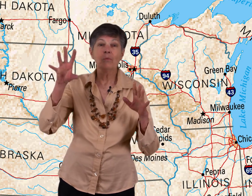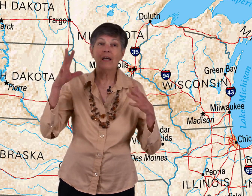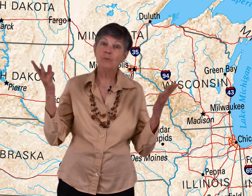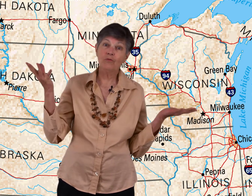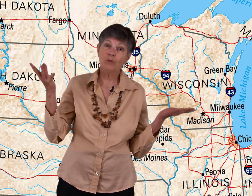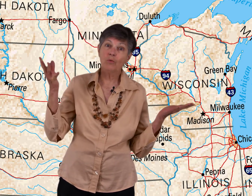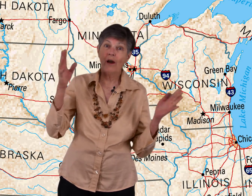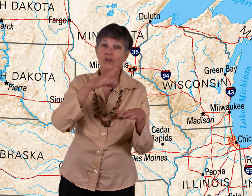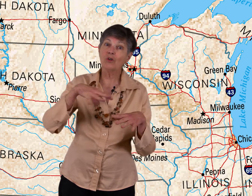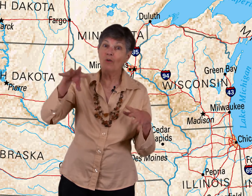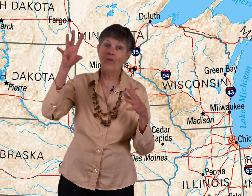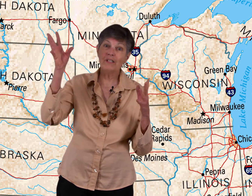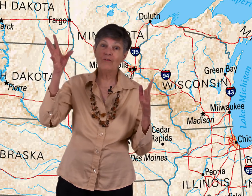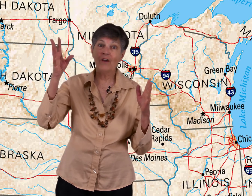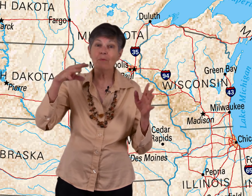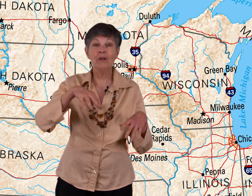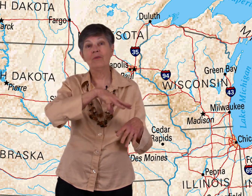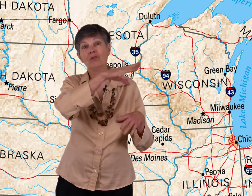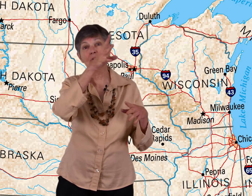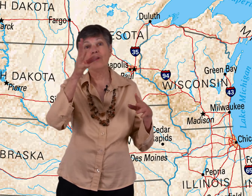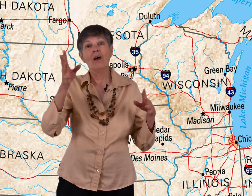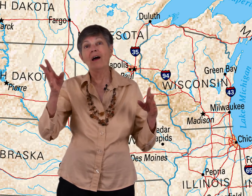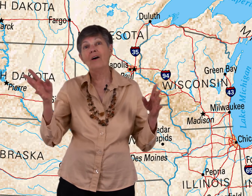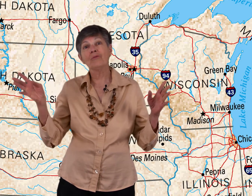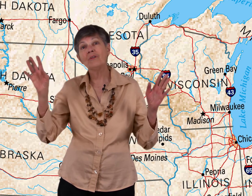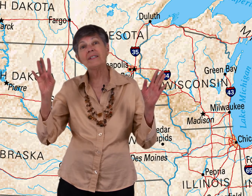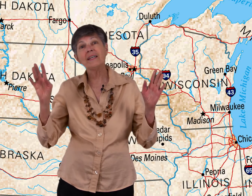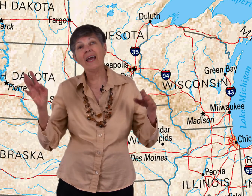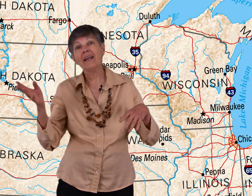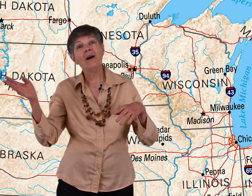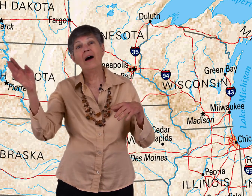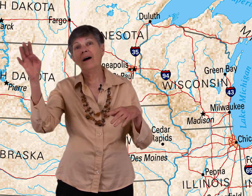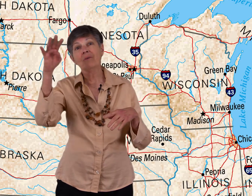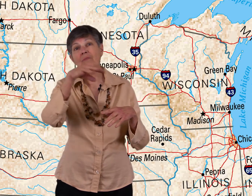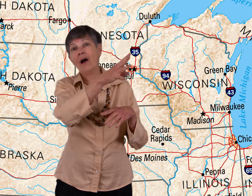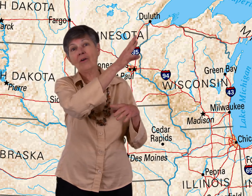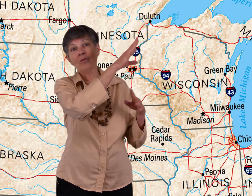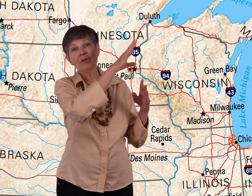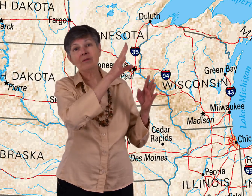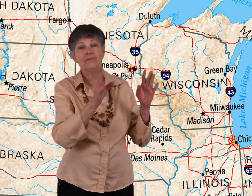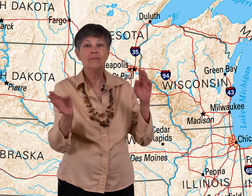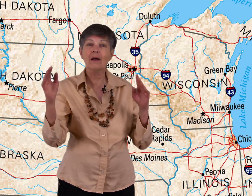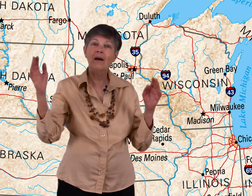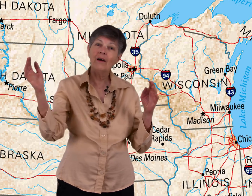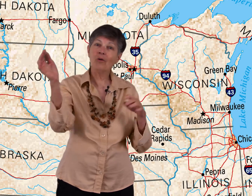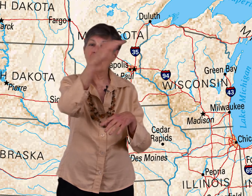My husband's from Toronto, so to go visit family, we've driven through the state. We've gone over across